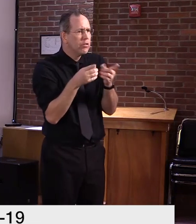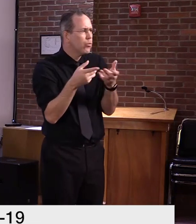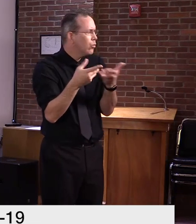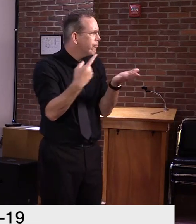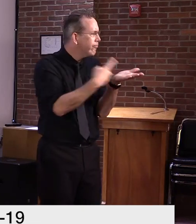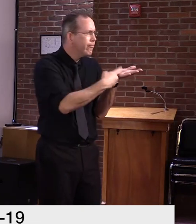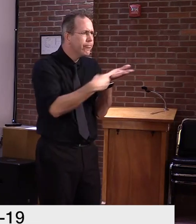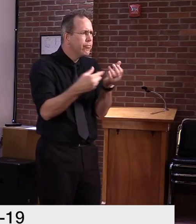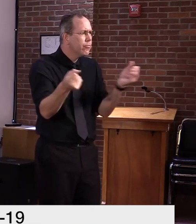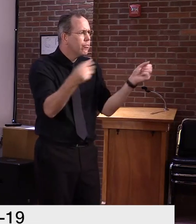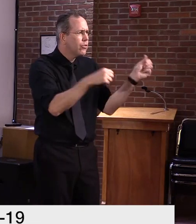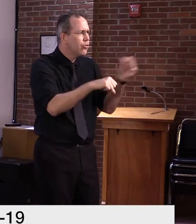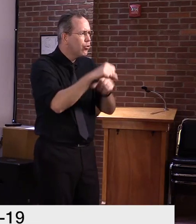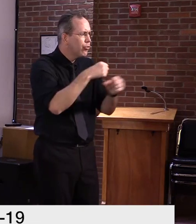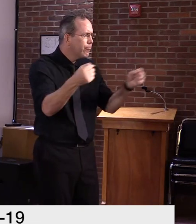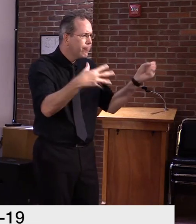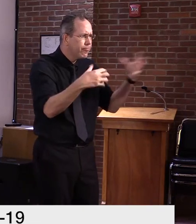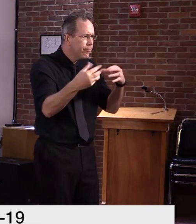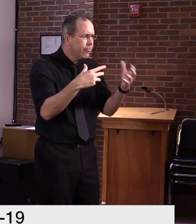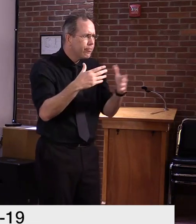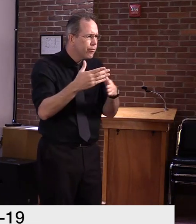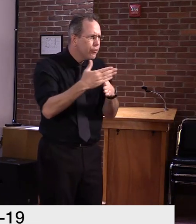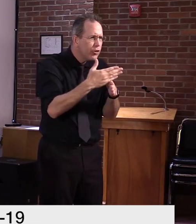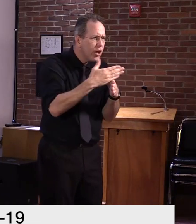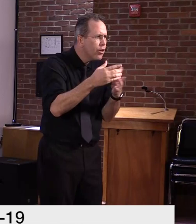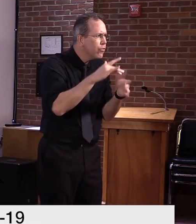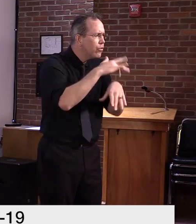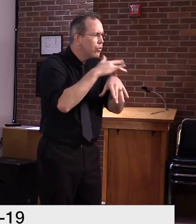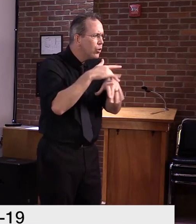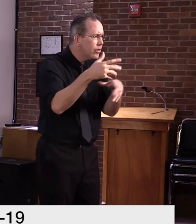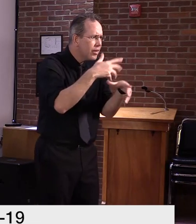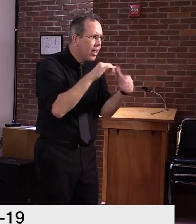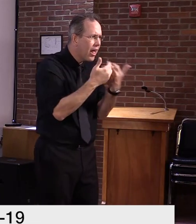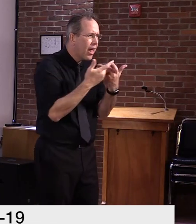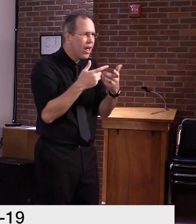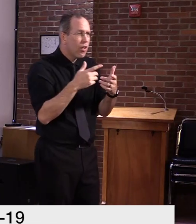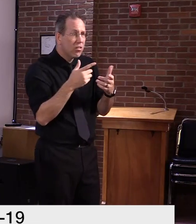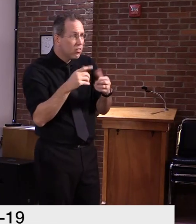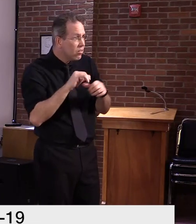learning or even remote learning, um, as the conditions of the virus change in our communities.